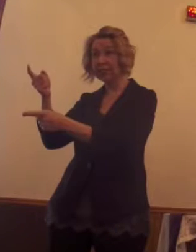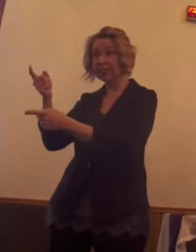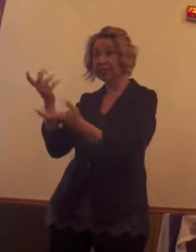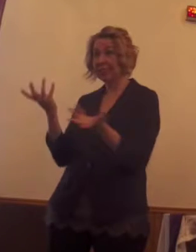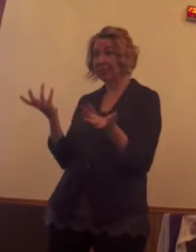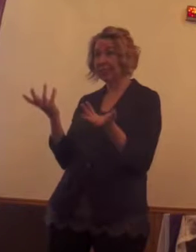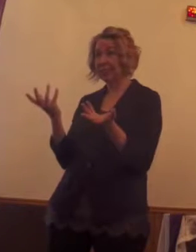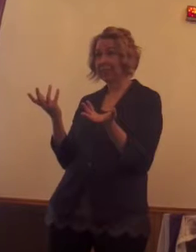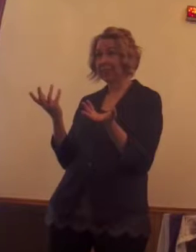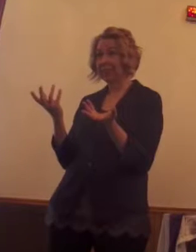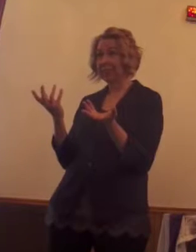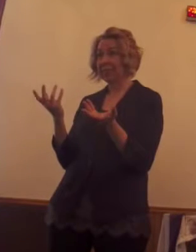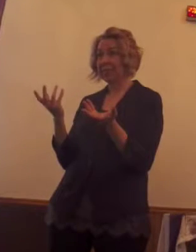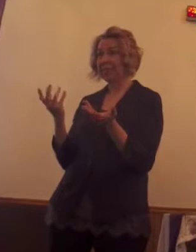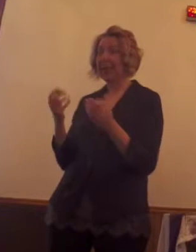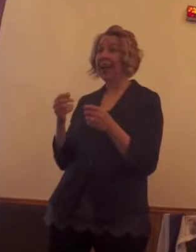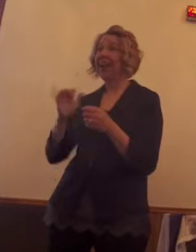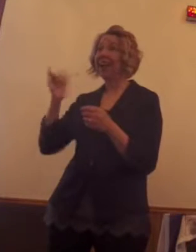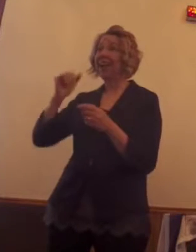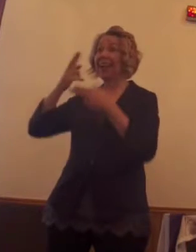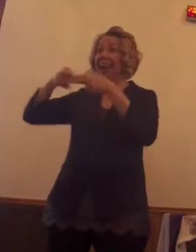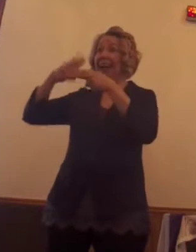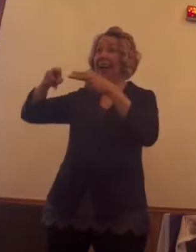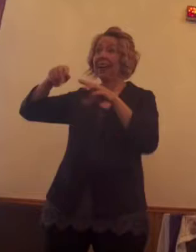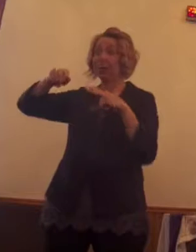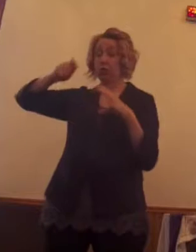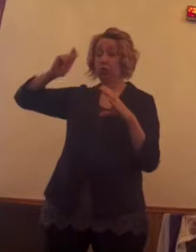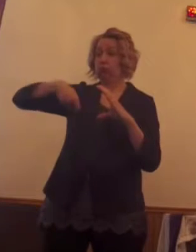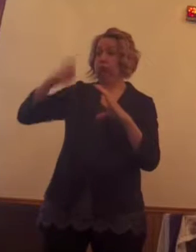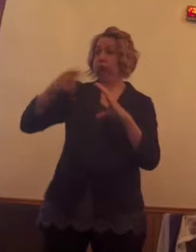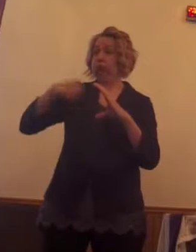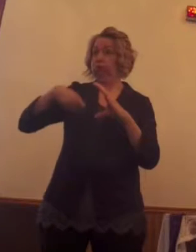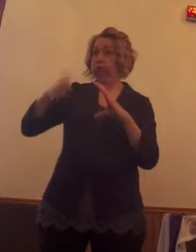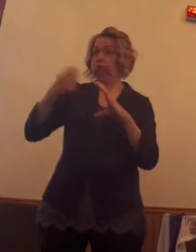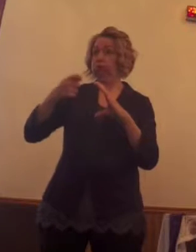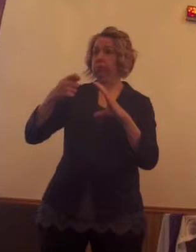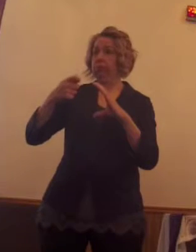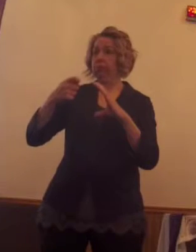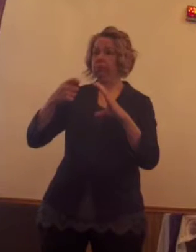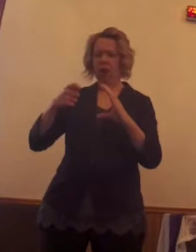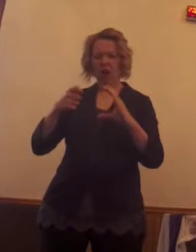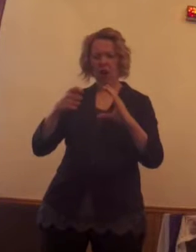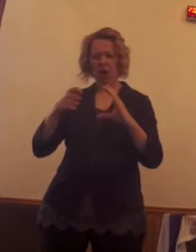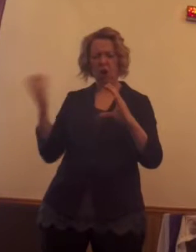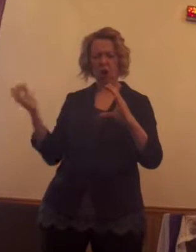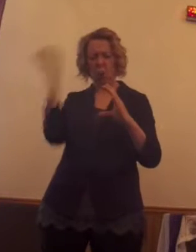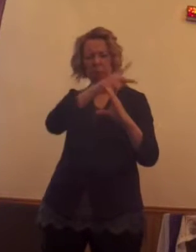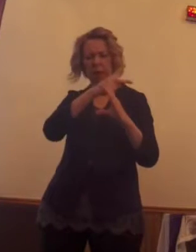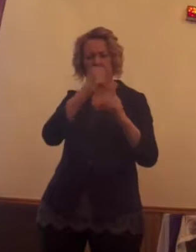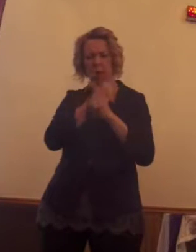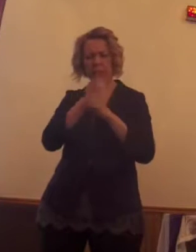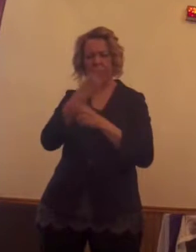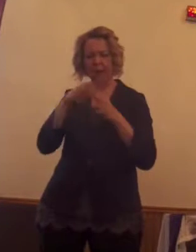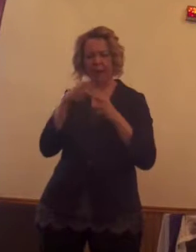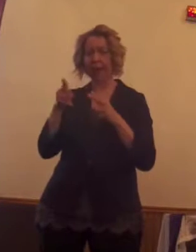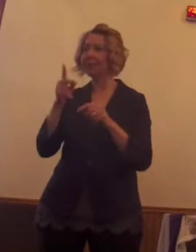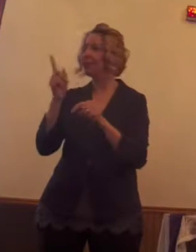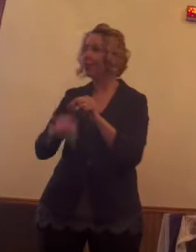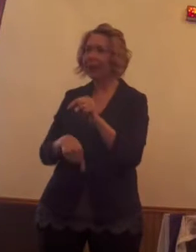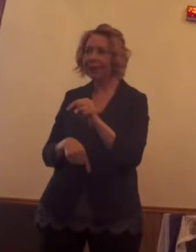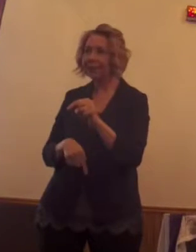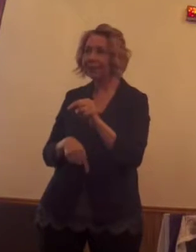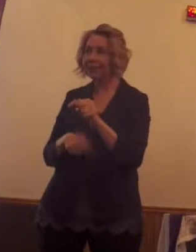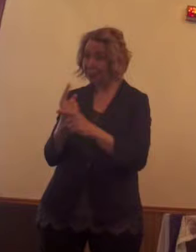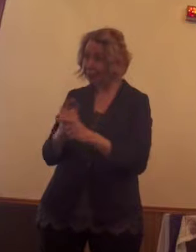You can't unscramble eggs, as much as someone has tried. And we understand, though we don't, we may